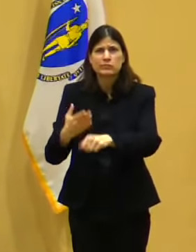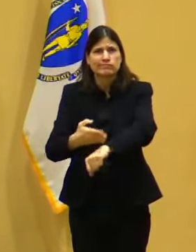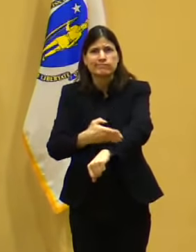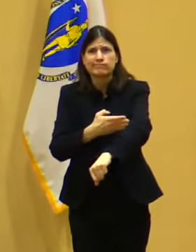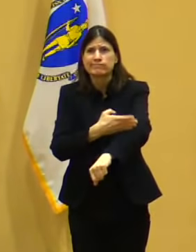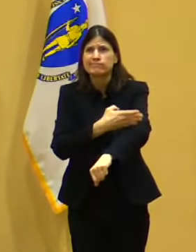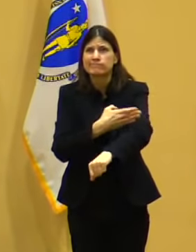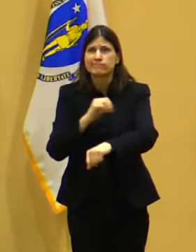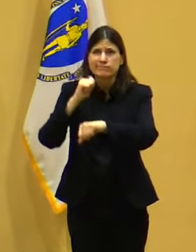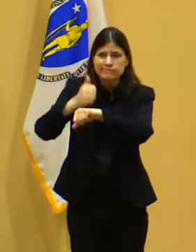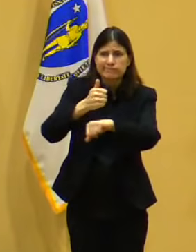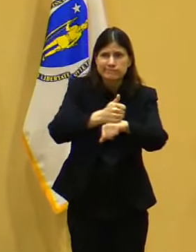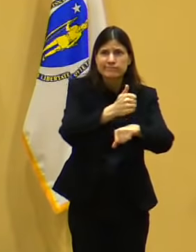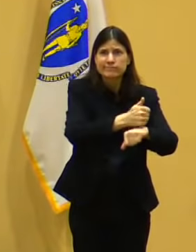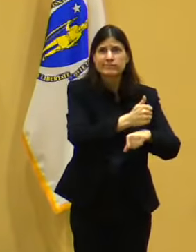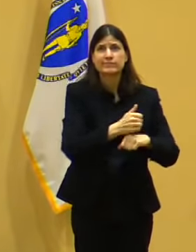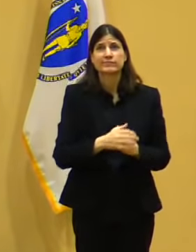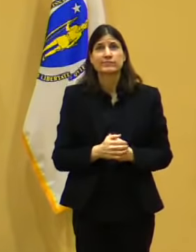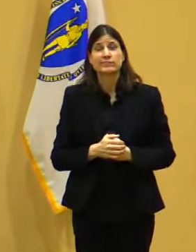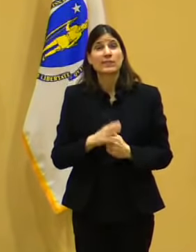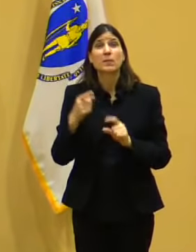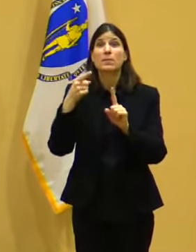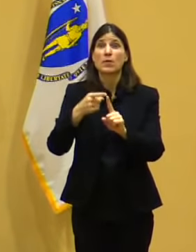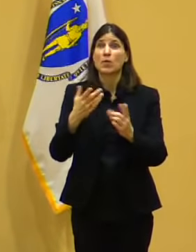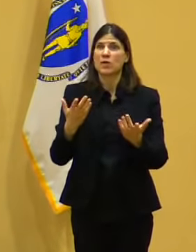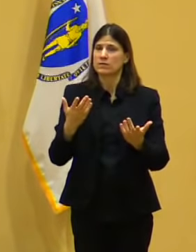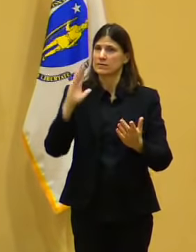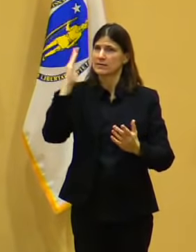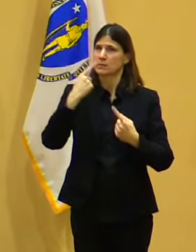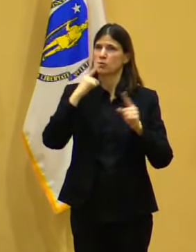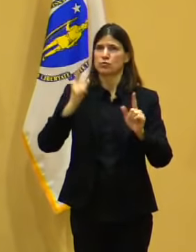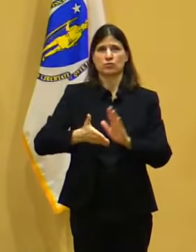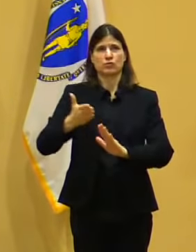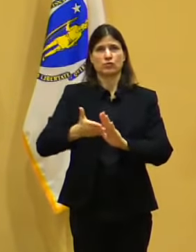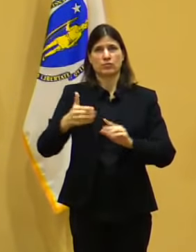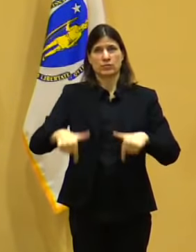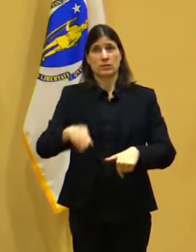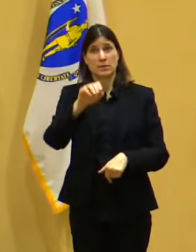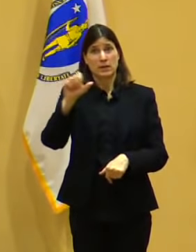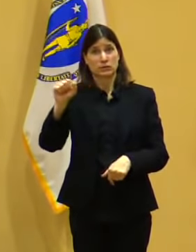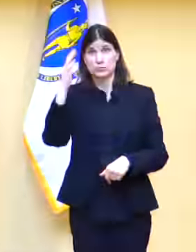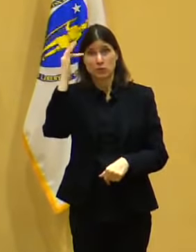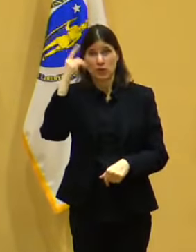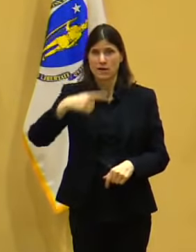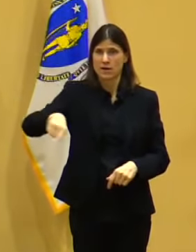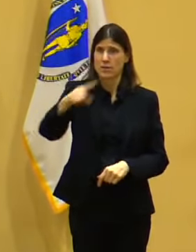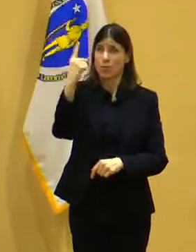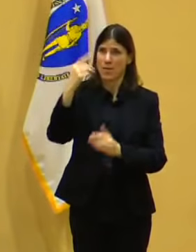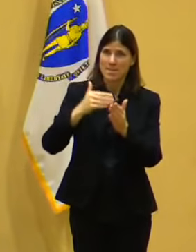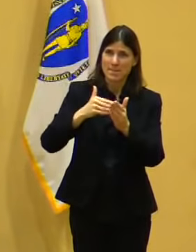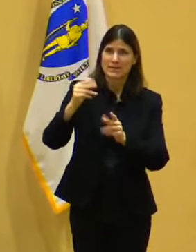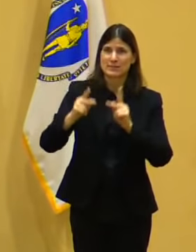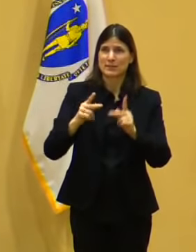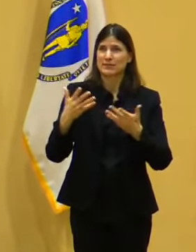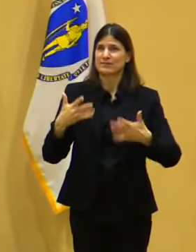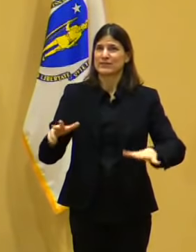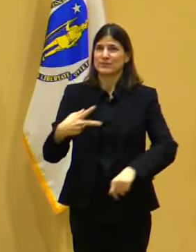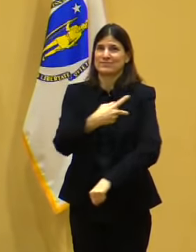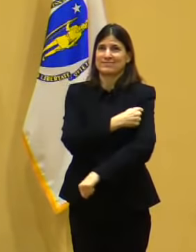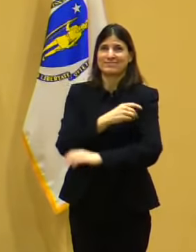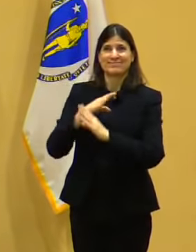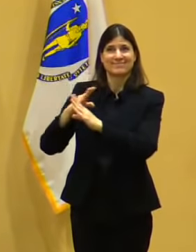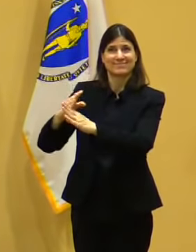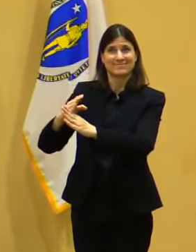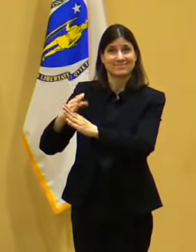administered here in Massachusetts, and over the past few days, there were thousands of open slots for people to book at our mass vaccination